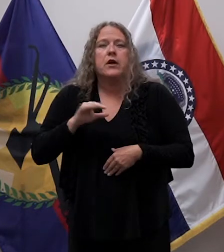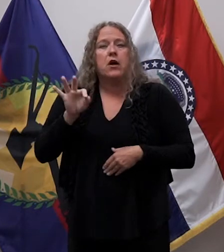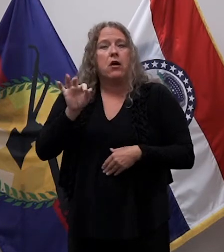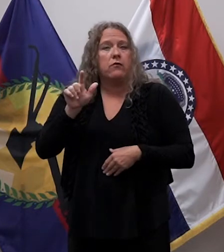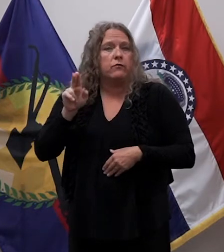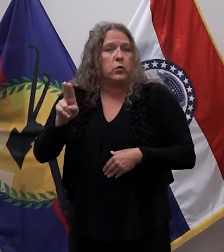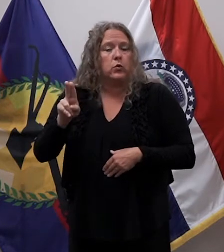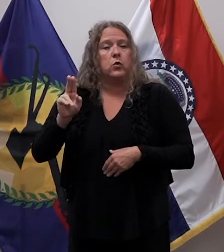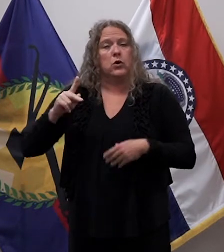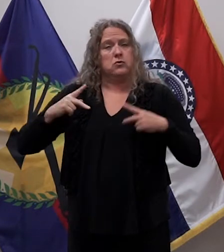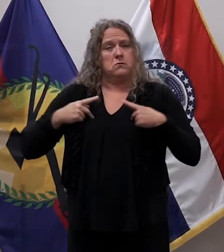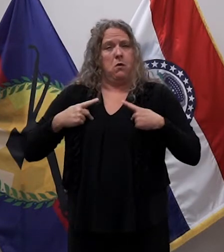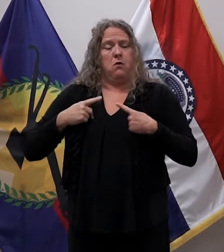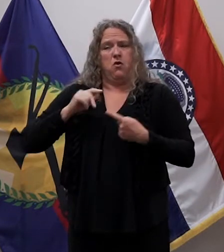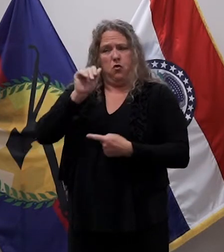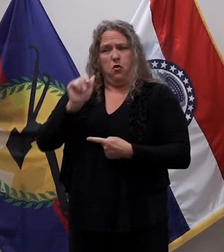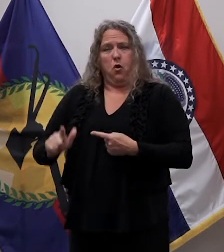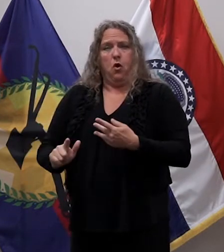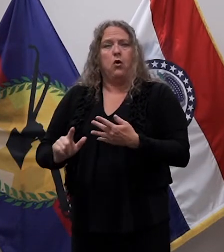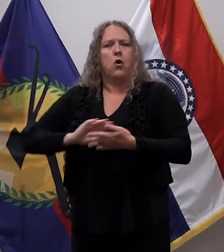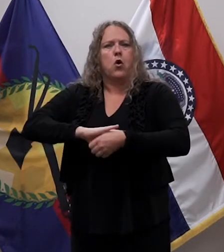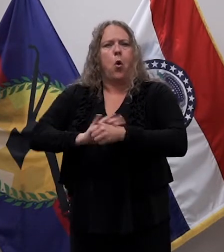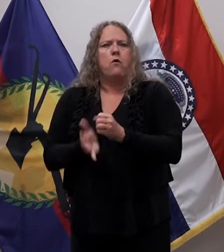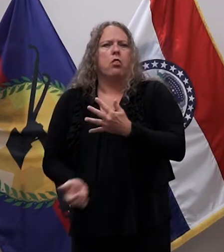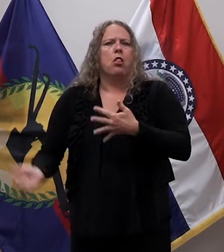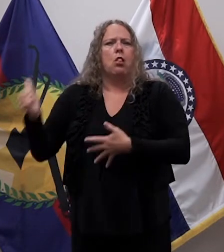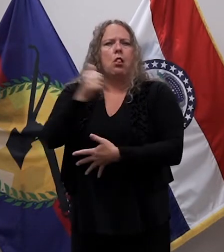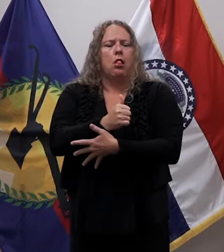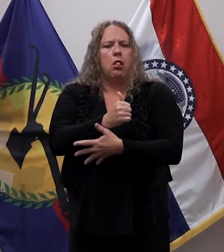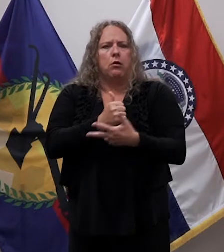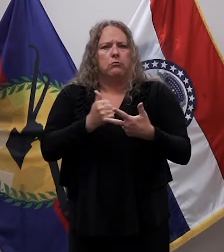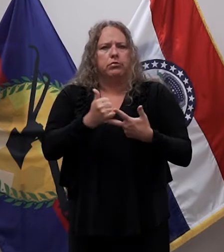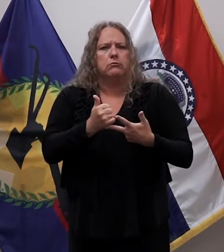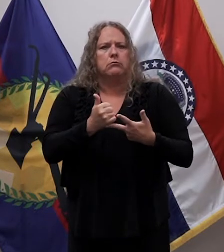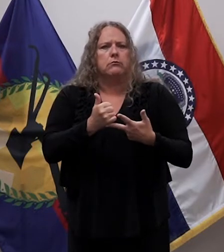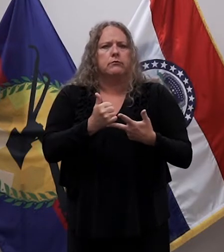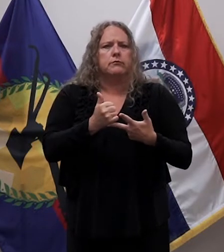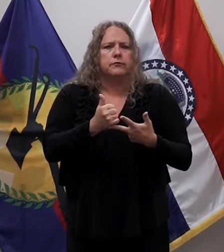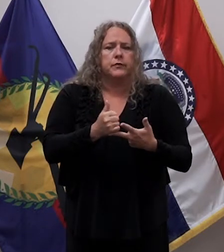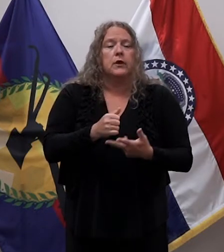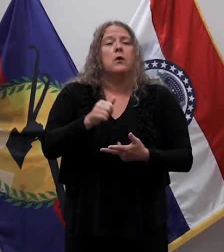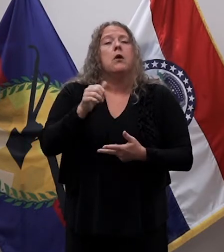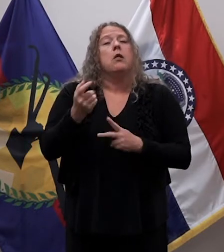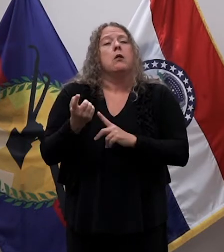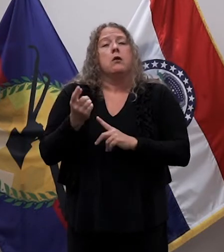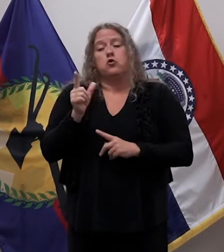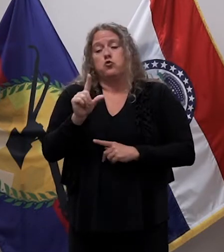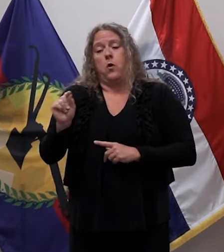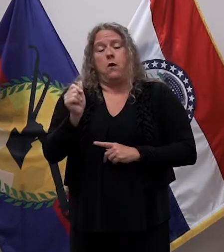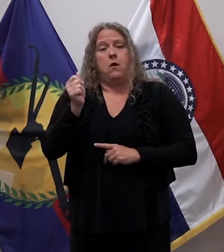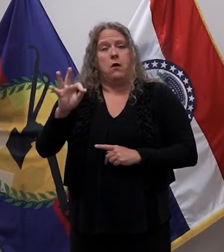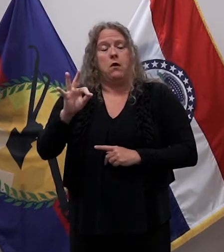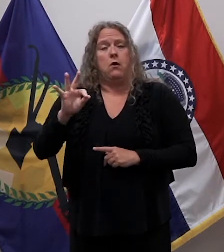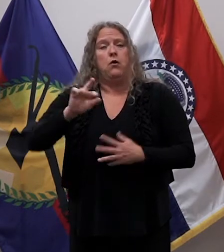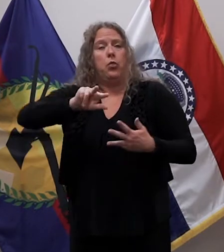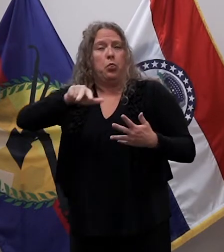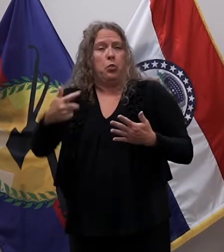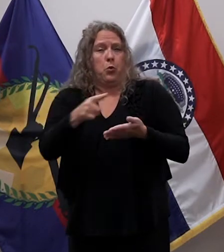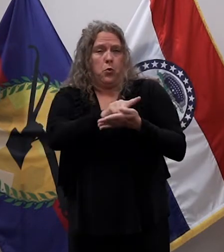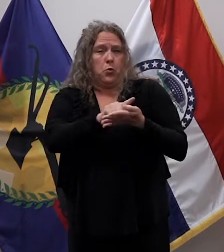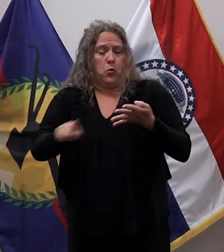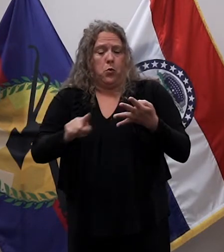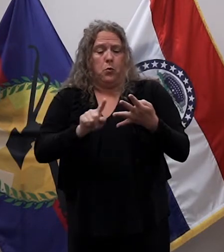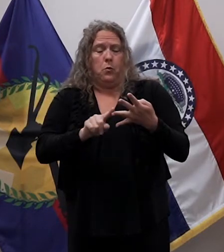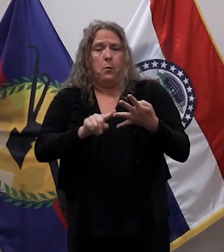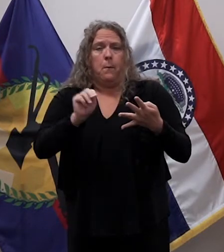Worth noting is that the first COVID-19 death in St. Louis County was announced in the third week of March, but the virus quickly caught up with